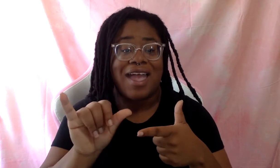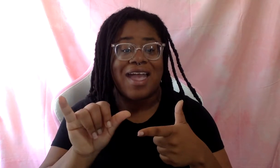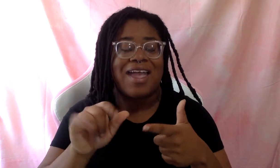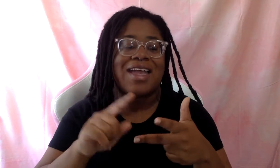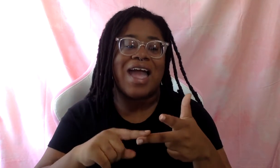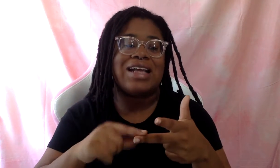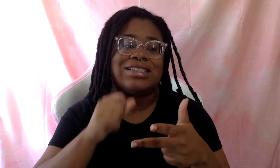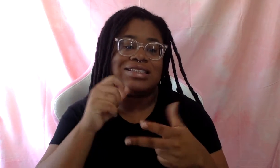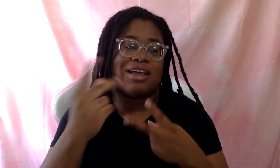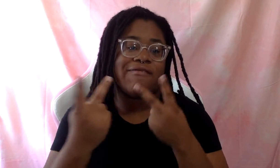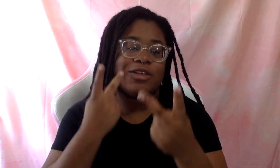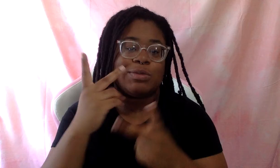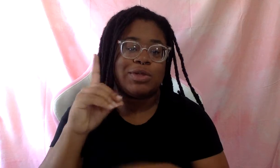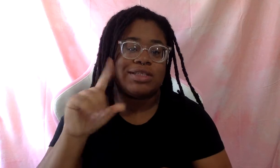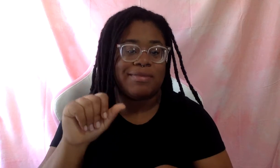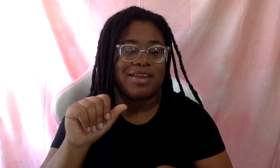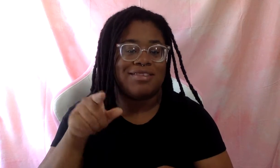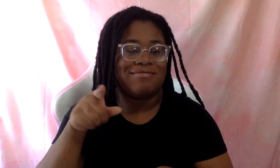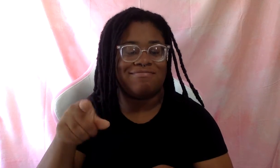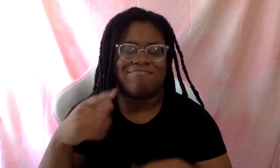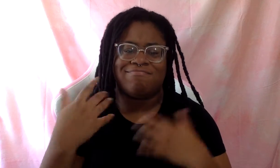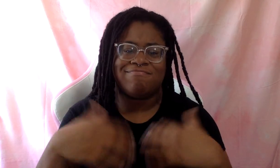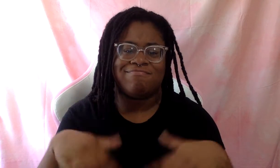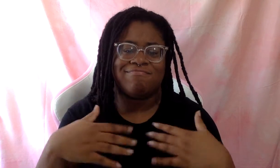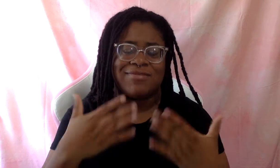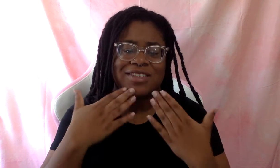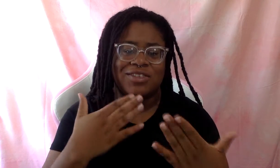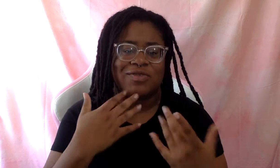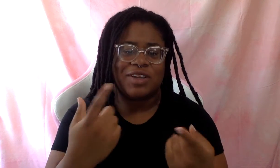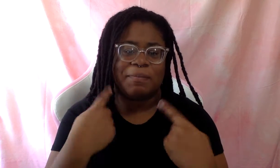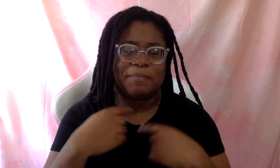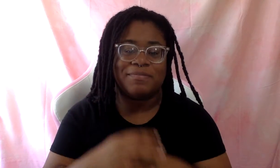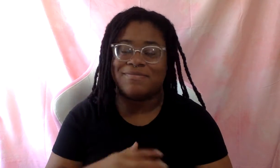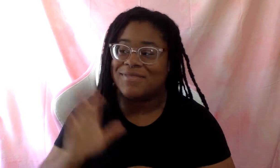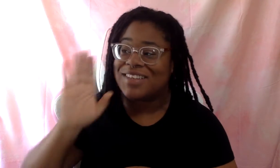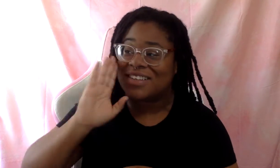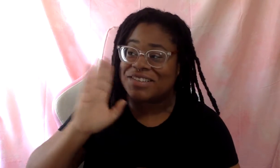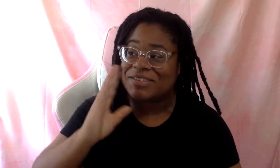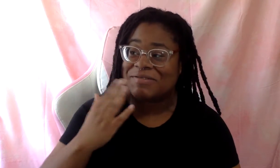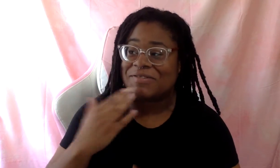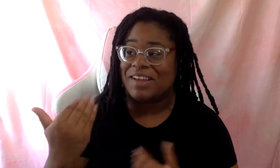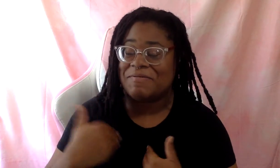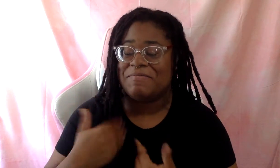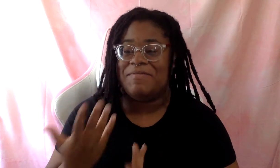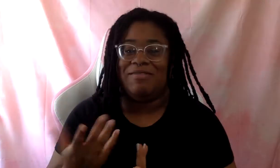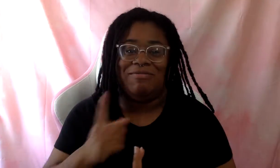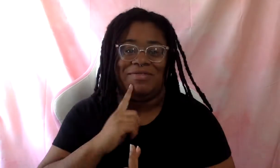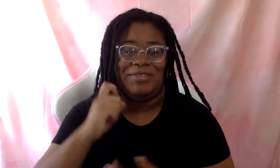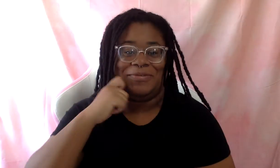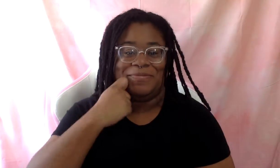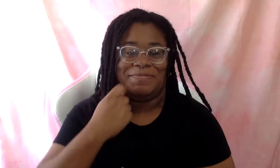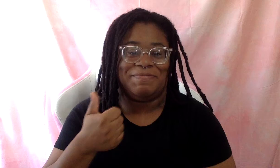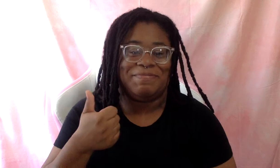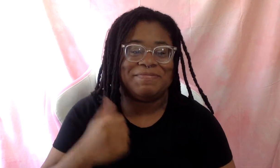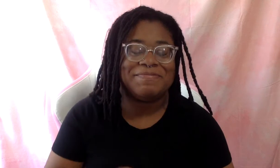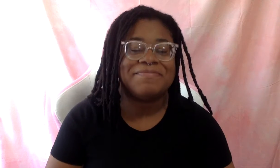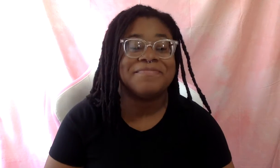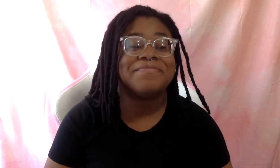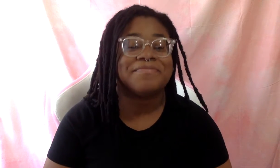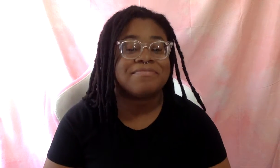disability. Thank you so much for being here today. Hey, thanks for having me. This is really cool. I appreciate it. Ooh, first of all, you